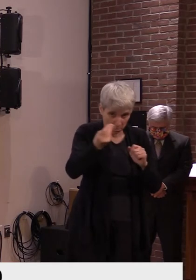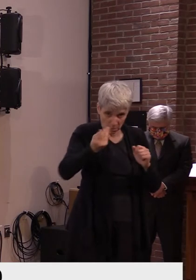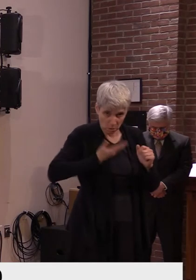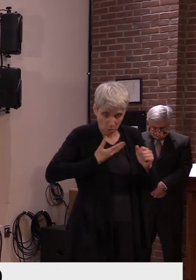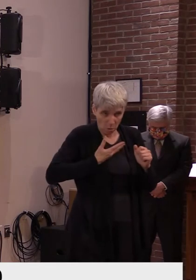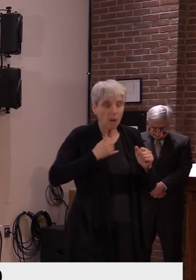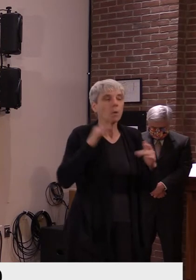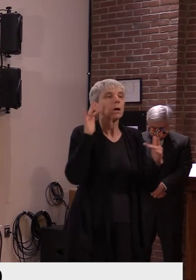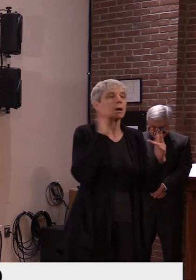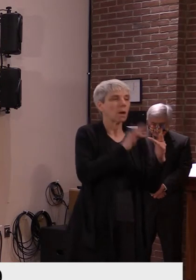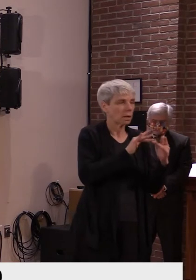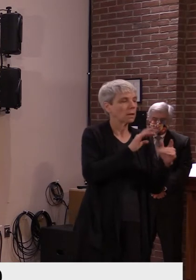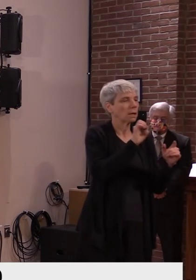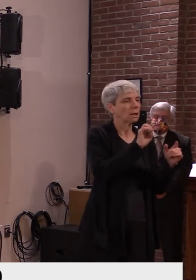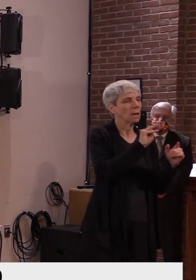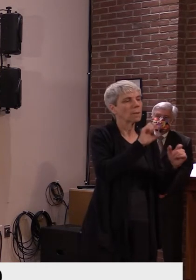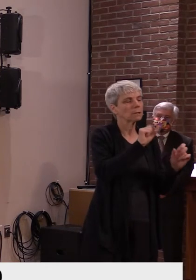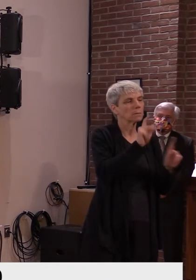emergency medical services.